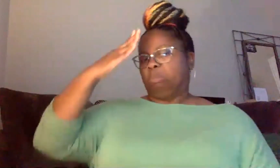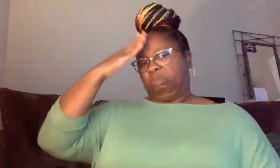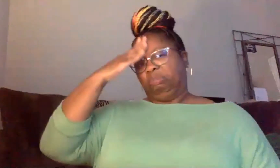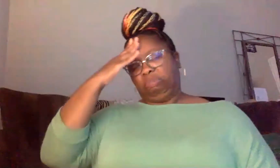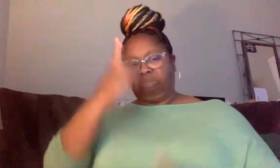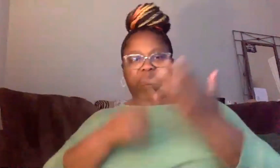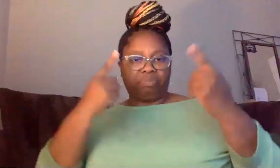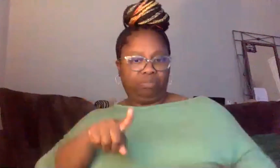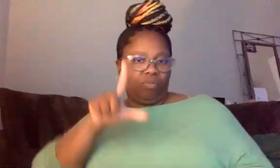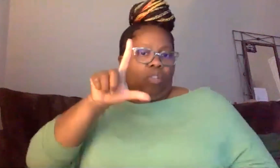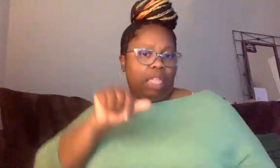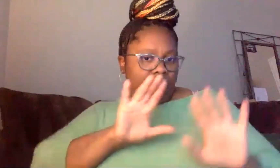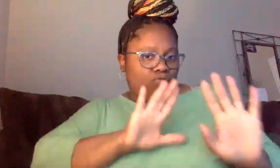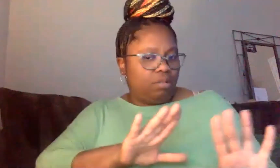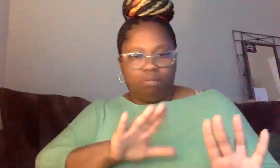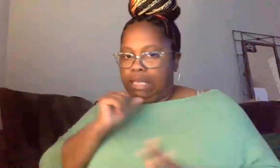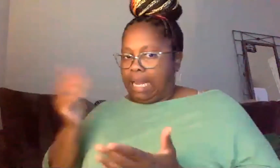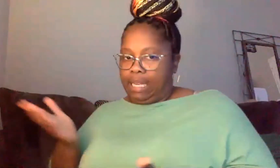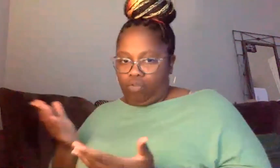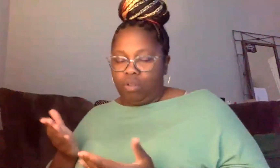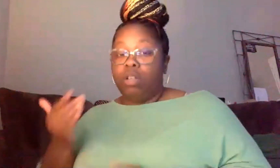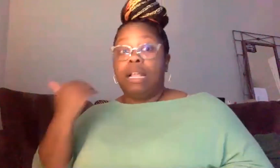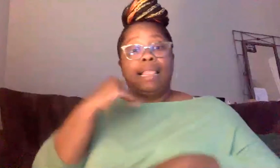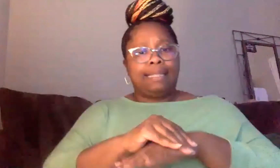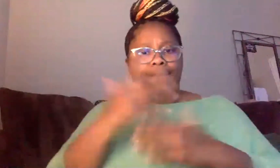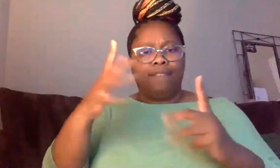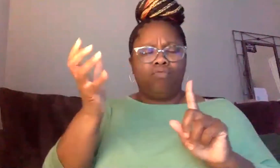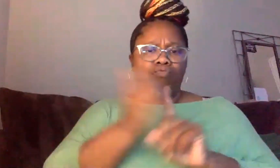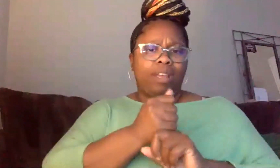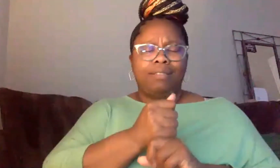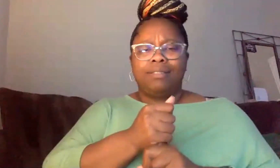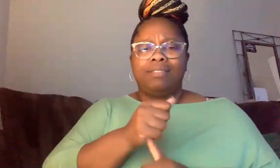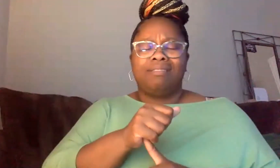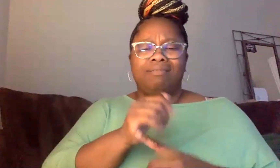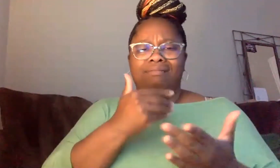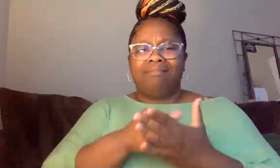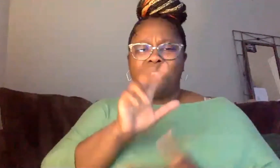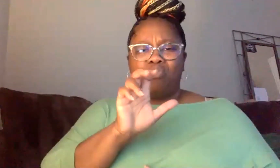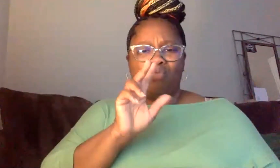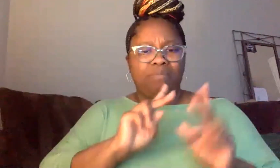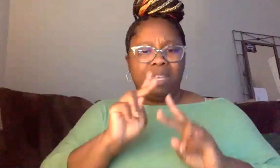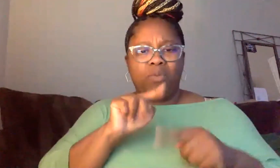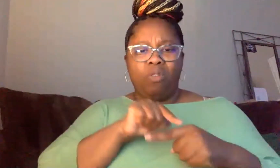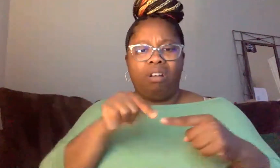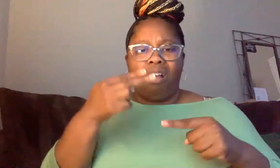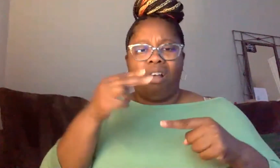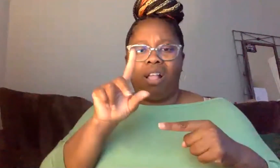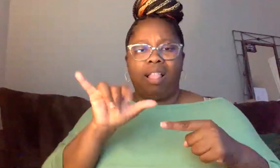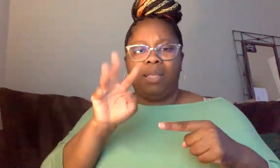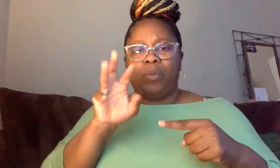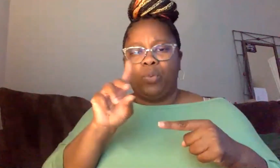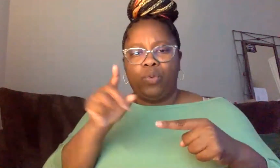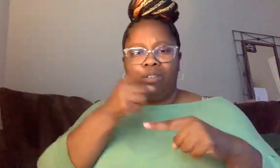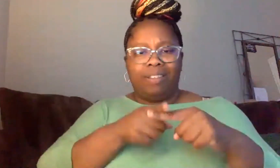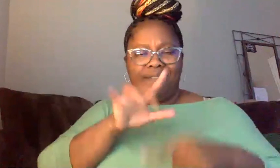in Los Angeles. And last night they arrested over almost 300 people on Hollywood and fifth street. And